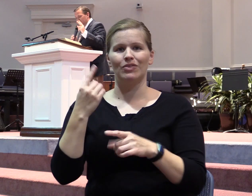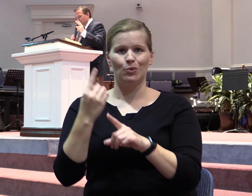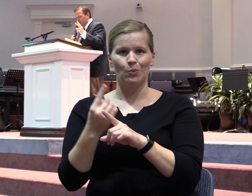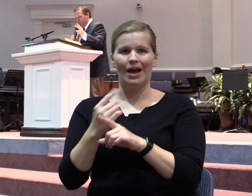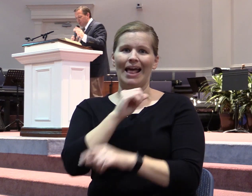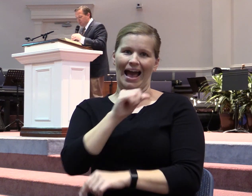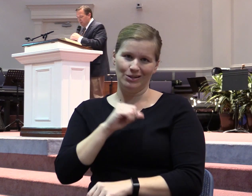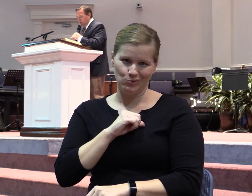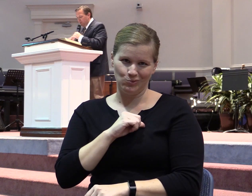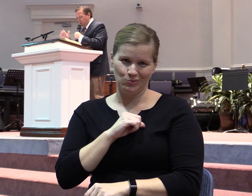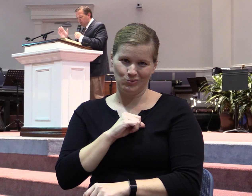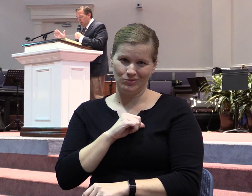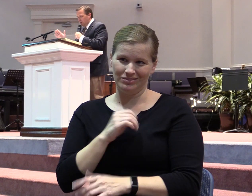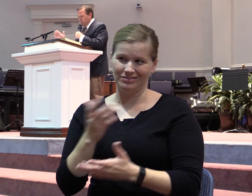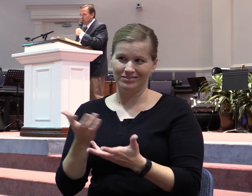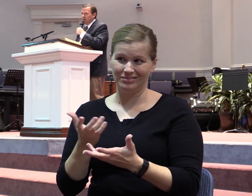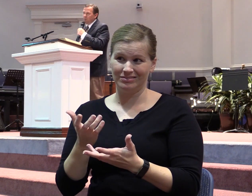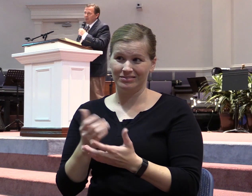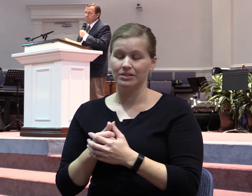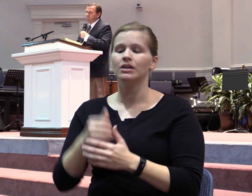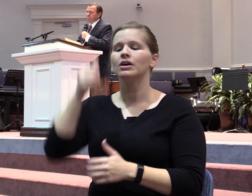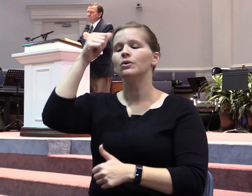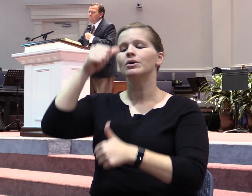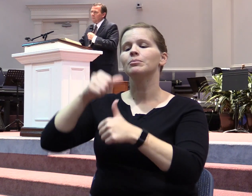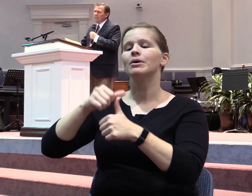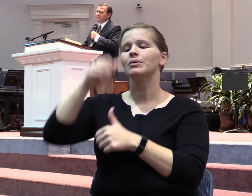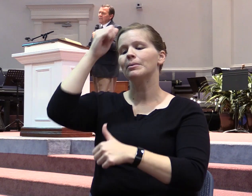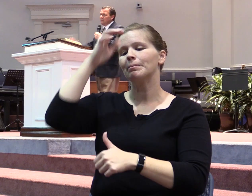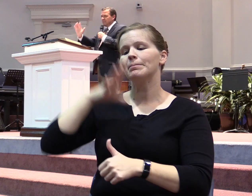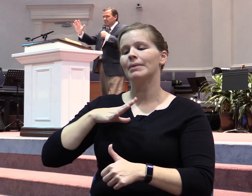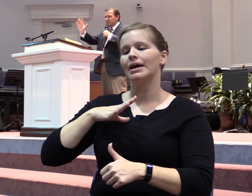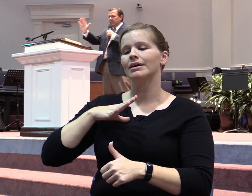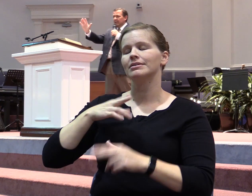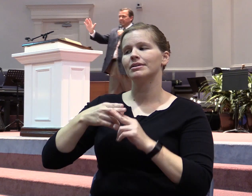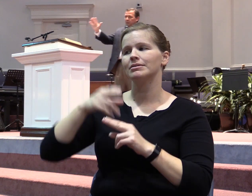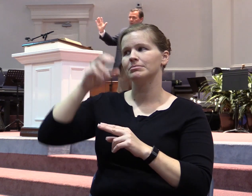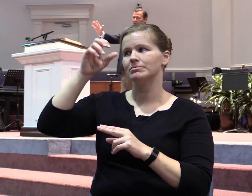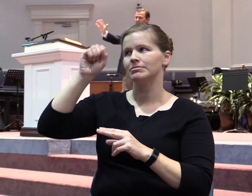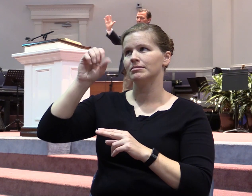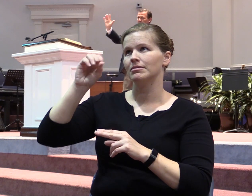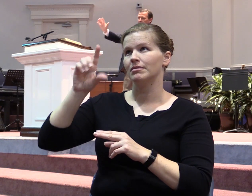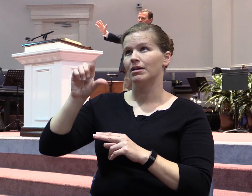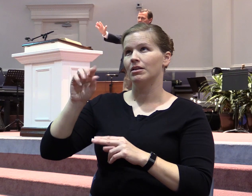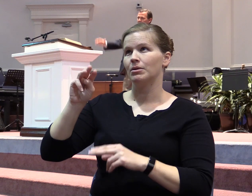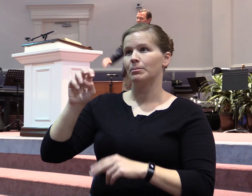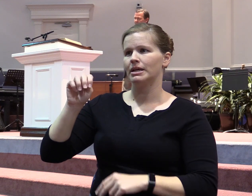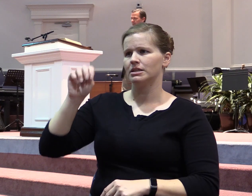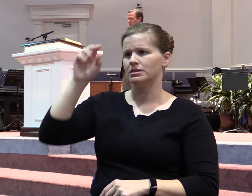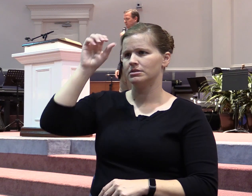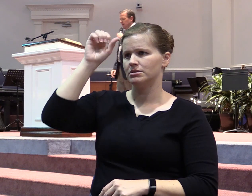me show you a picture. You remember when Solomon was praying one night? This is the idea of praying with the right motive. Solomon's praying